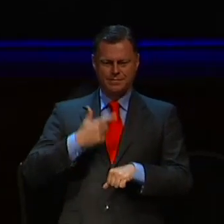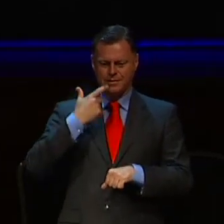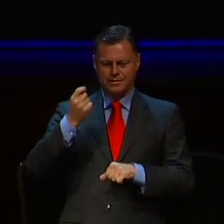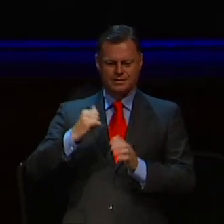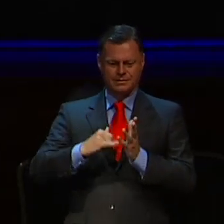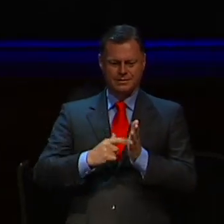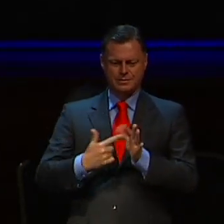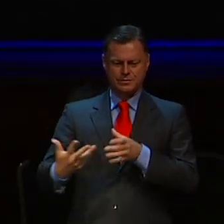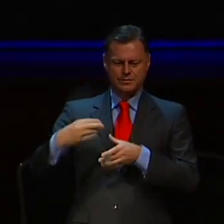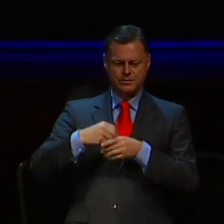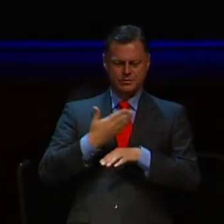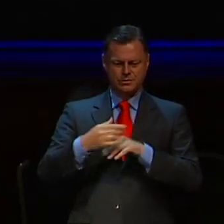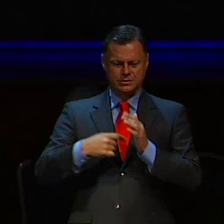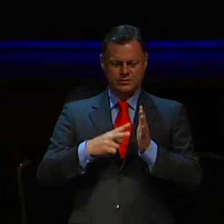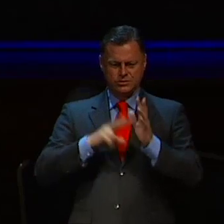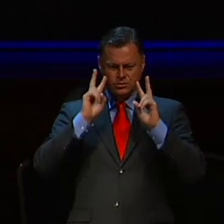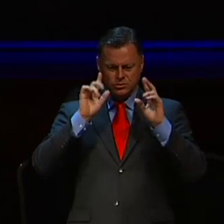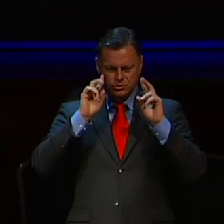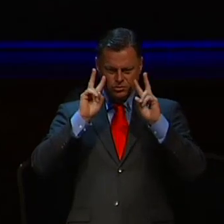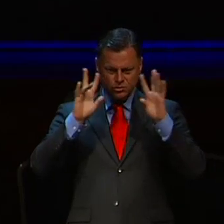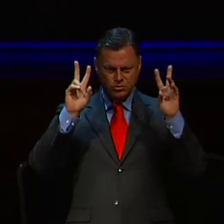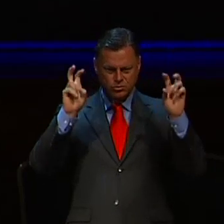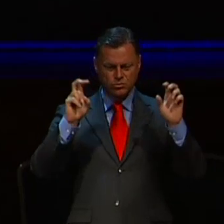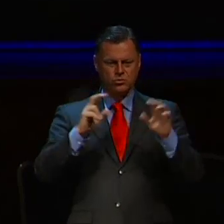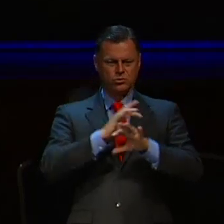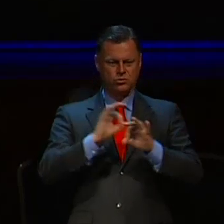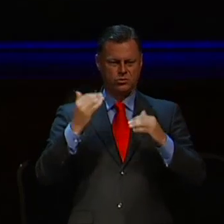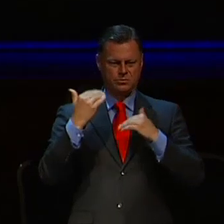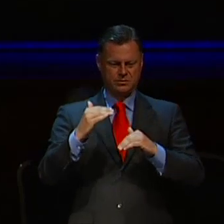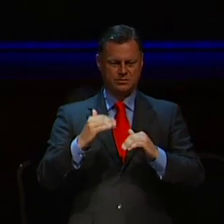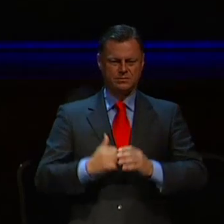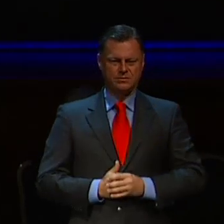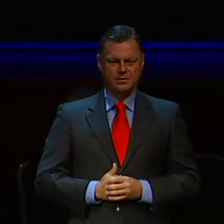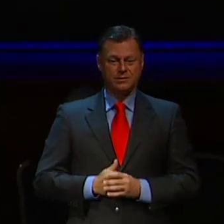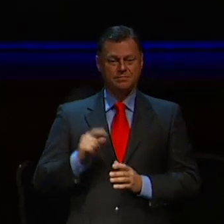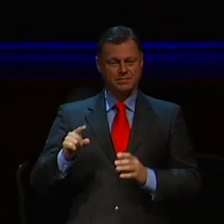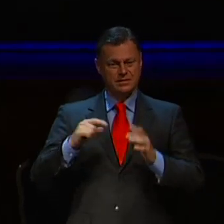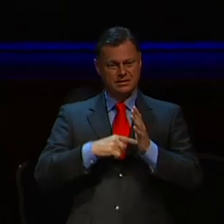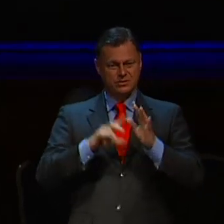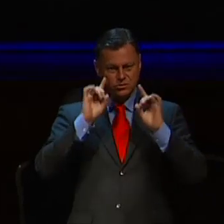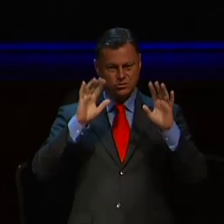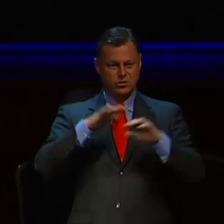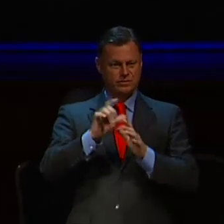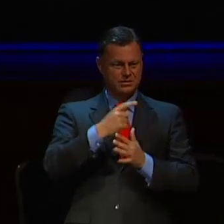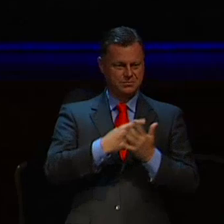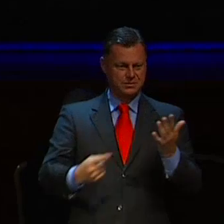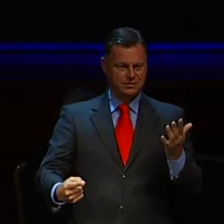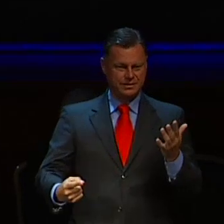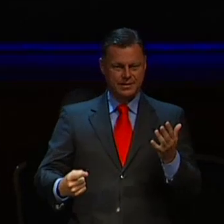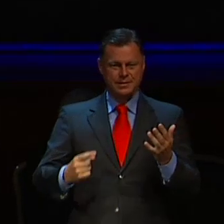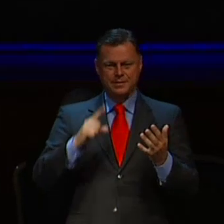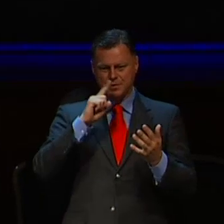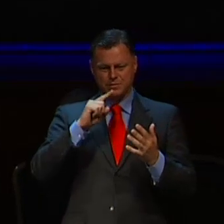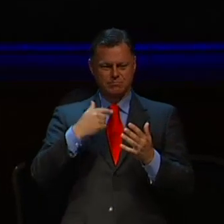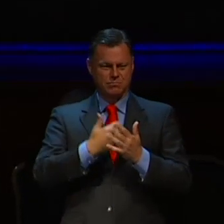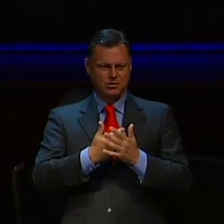part of a new television show called No Limits. The show is about disability and it put people with disabilities on